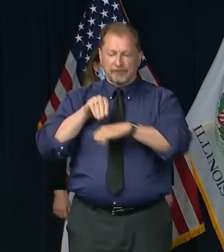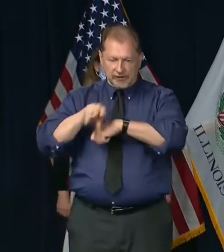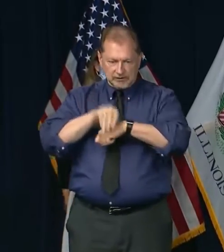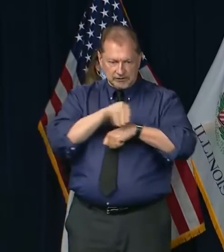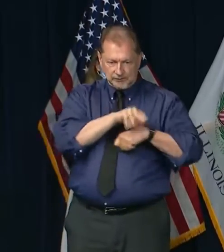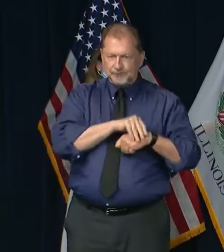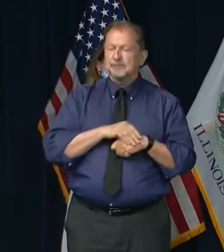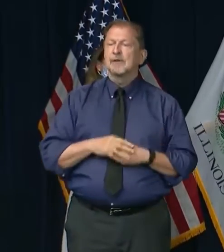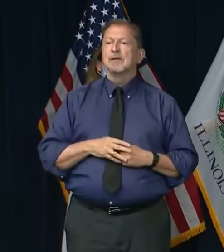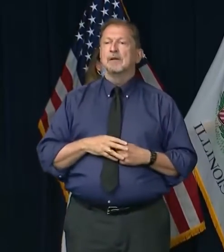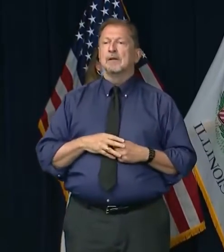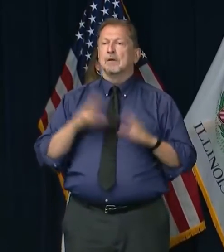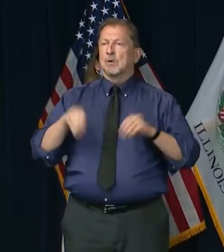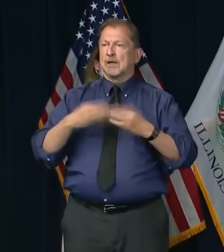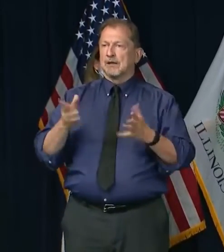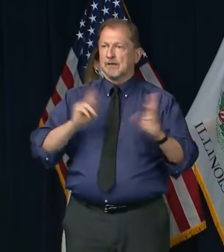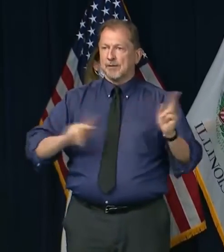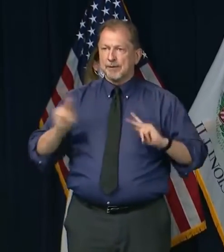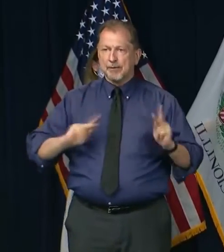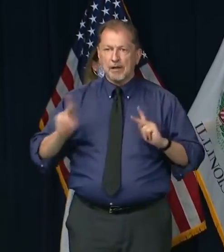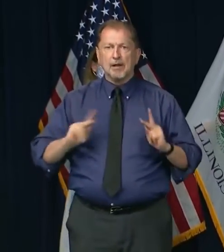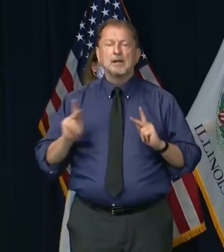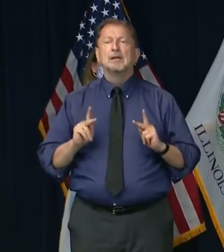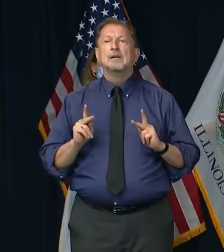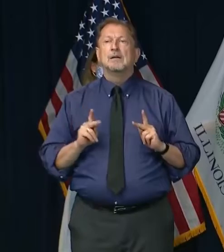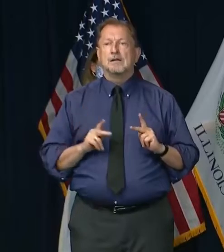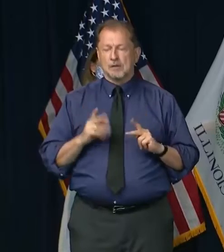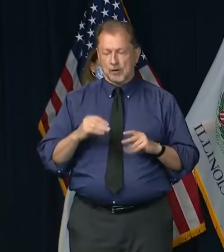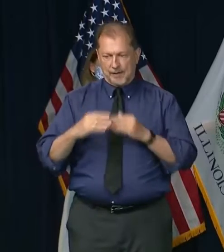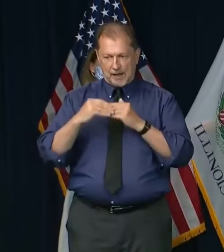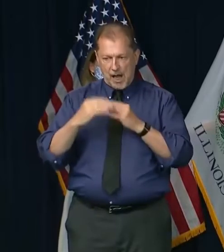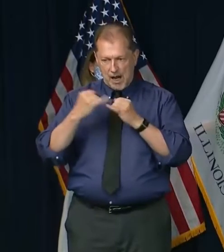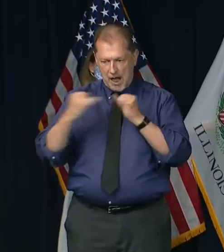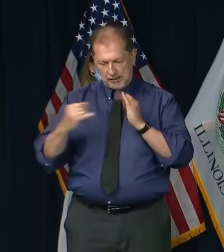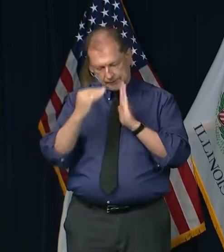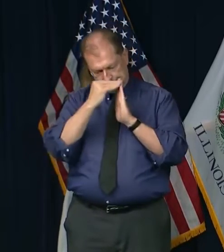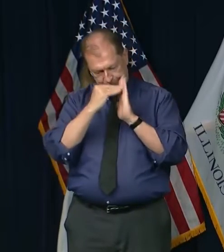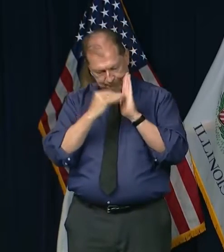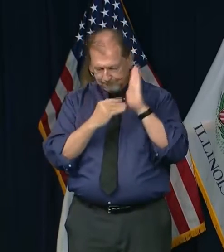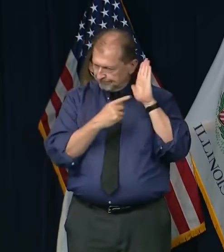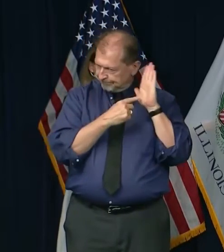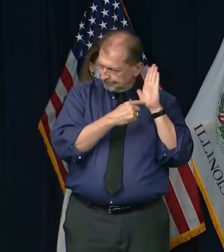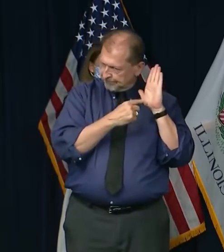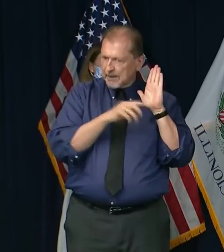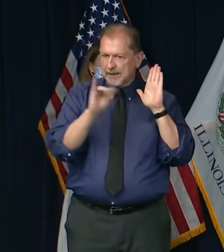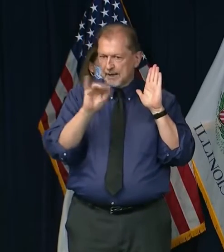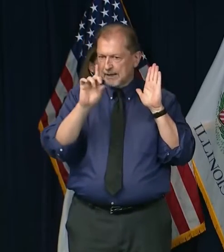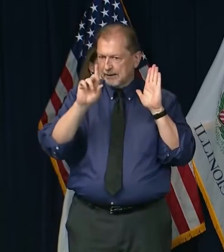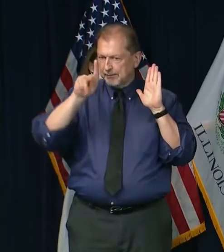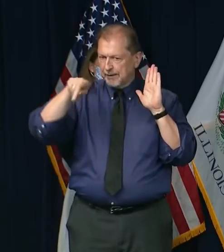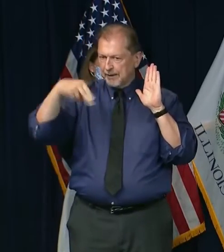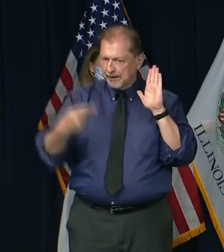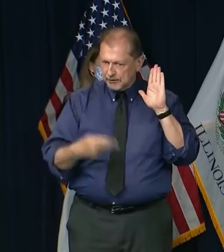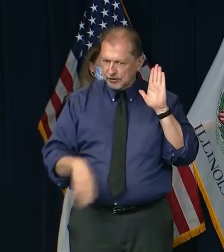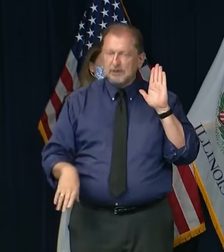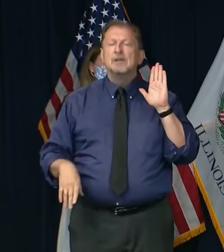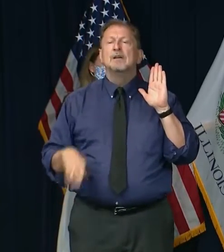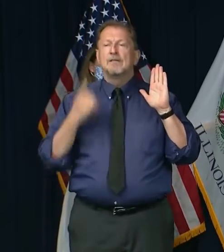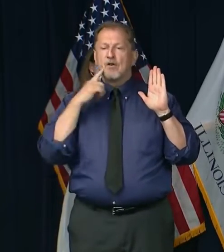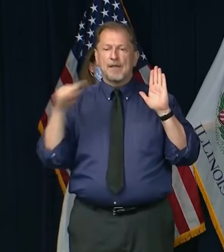people with, you know, with guidelines at the IDPH and DCEO websites